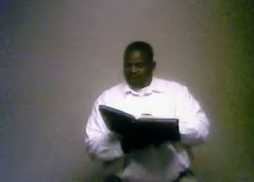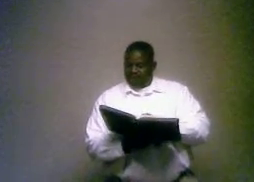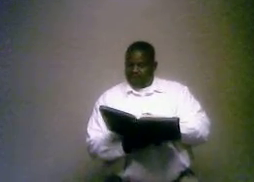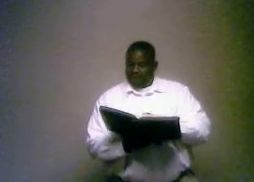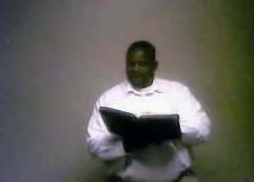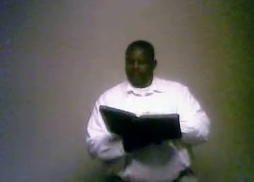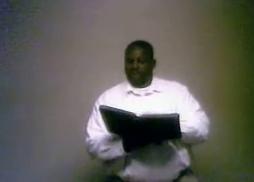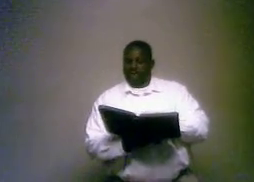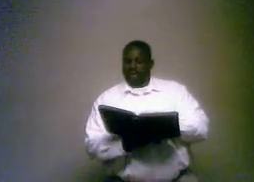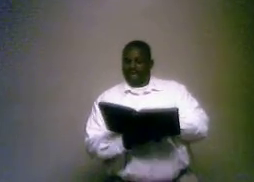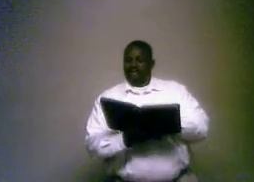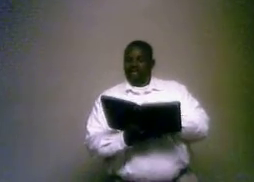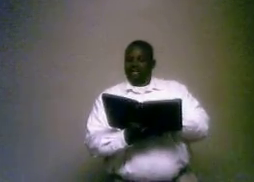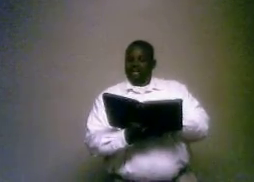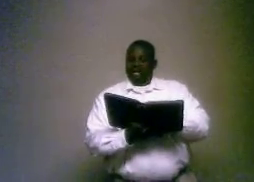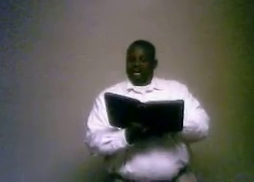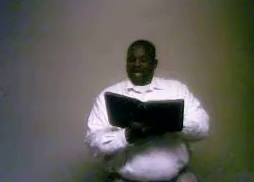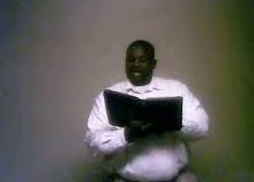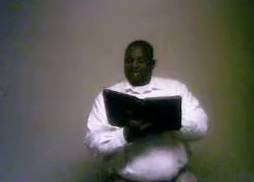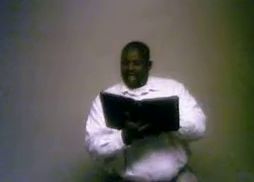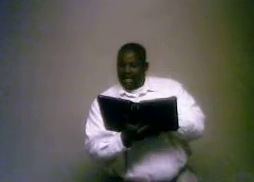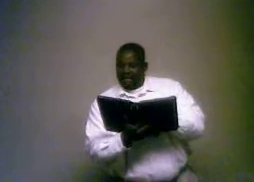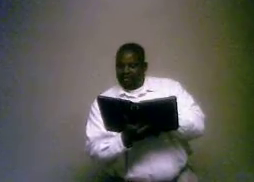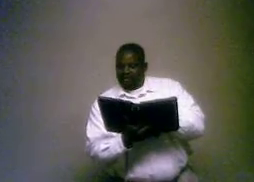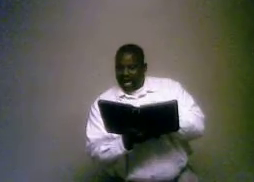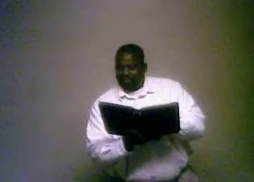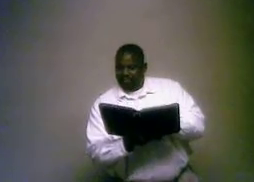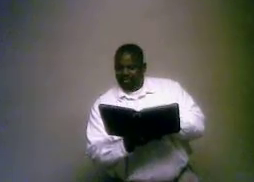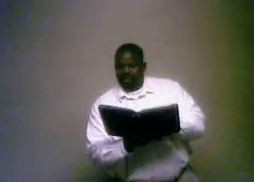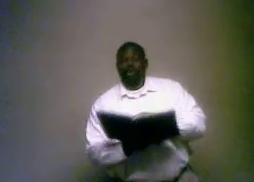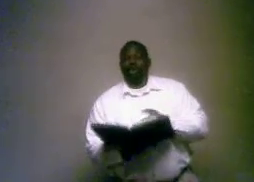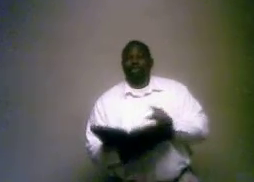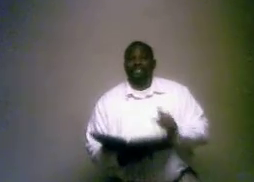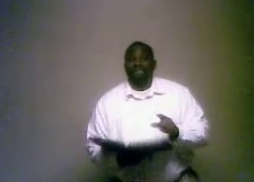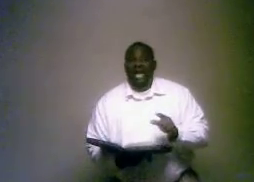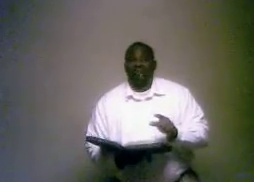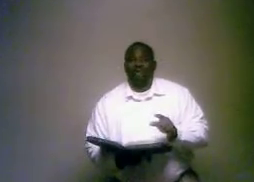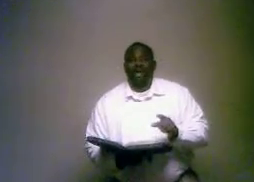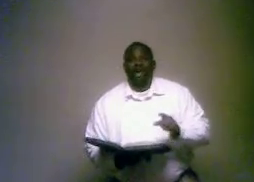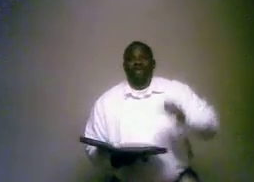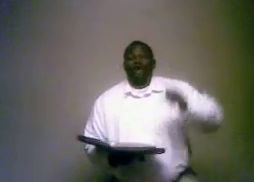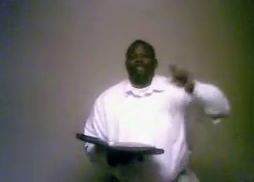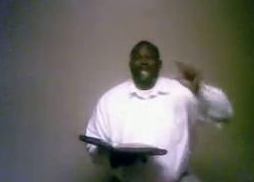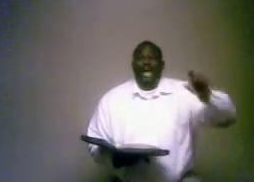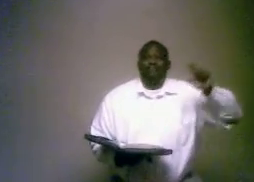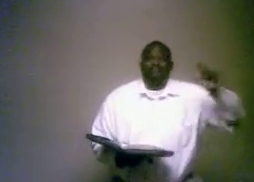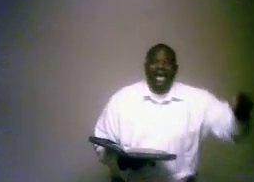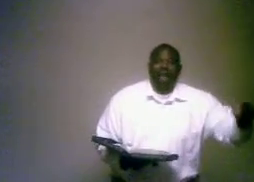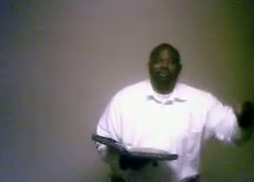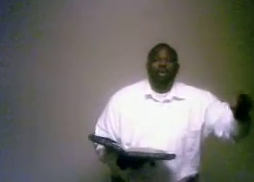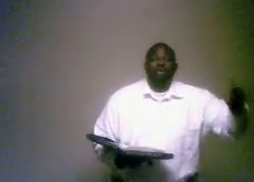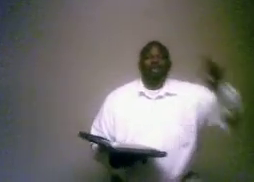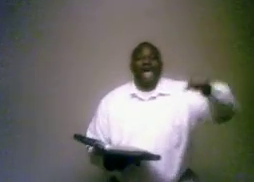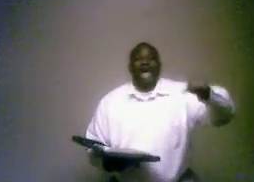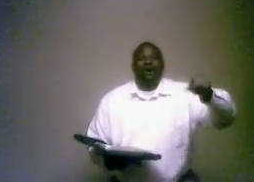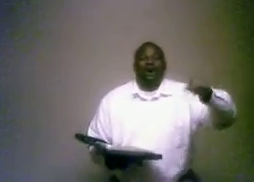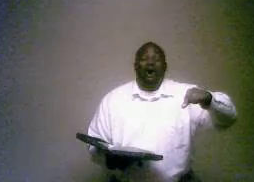15. Yes. And he said unto them, who's the them? Those same them who now are